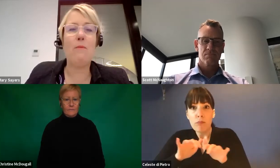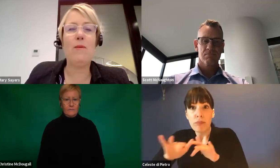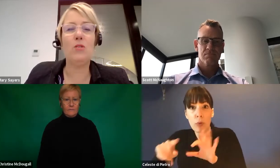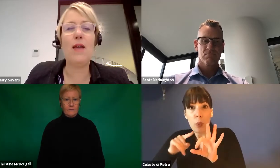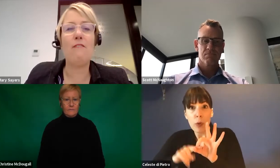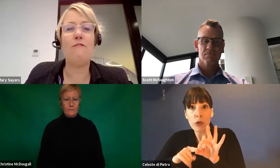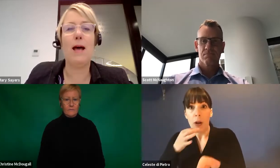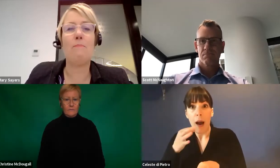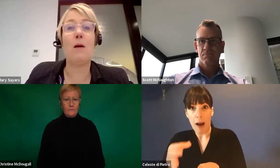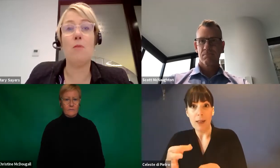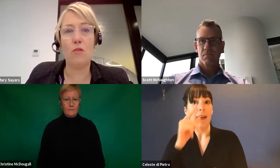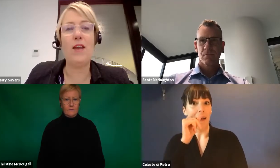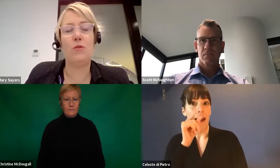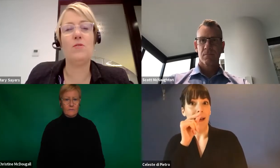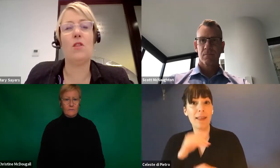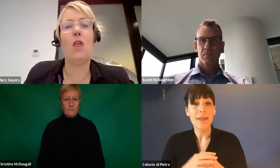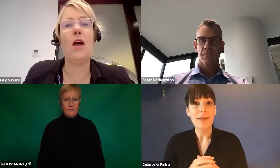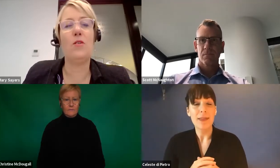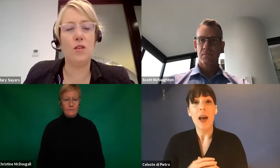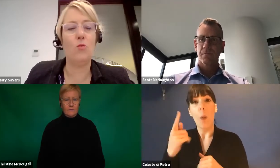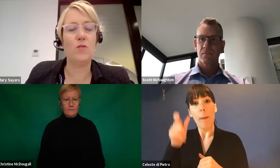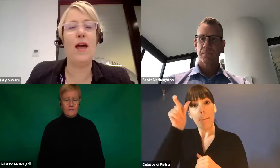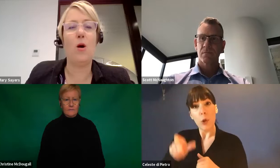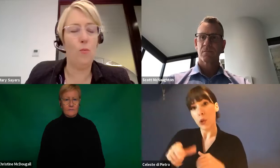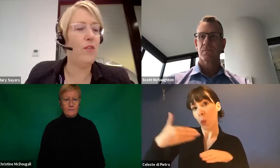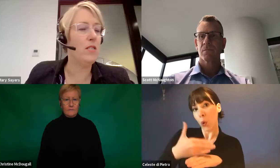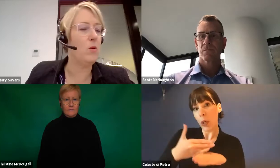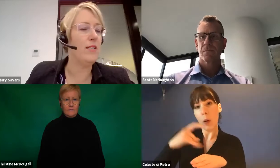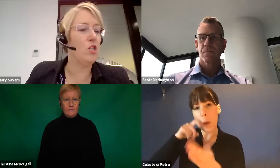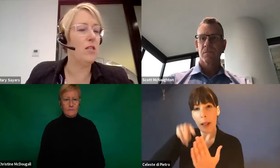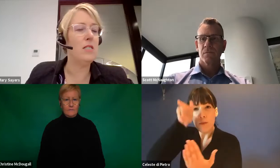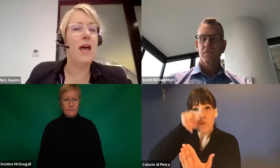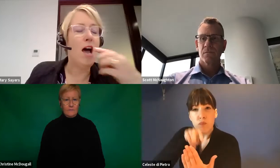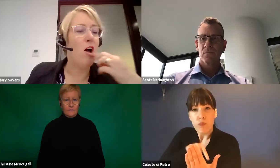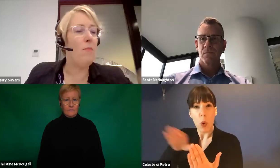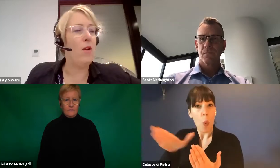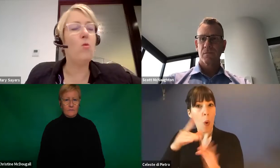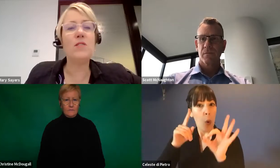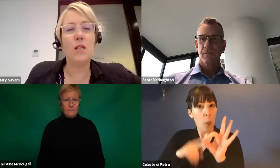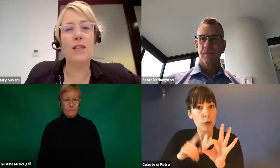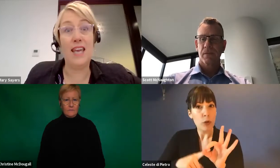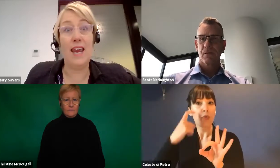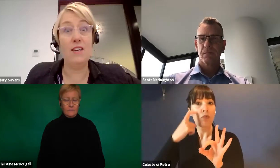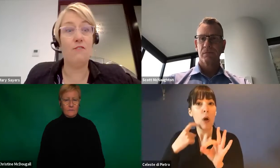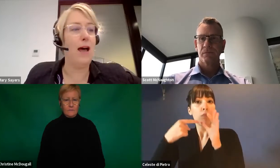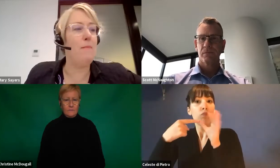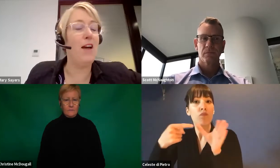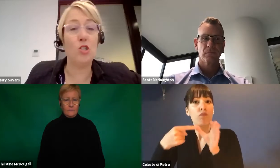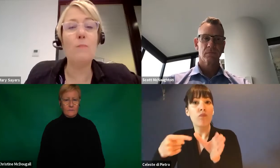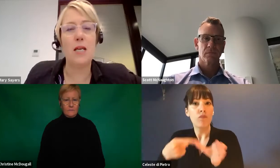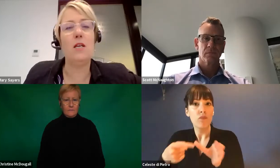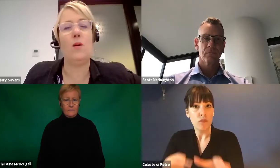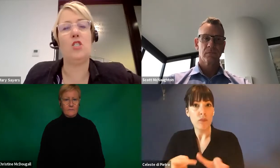And we do have a moderator who's online who can also help with those questions. And also at the end of